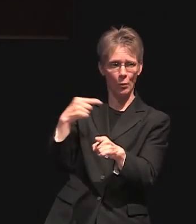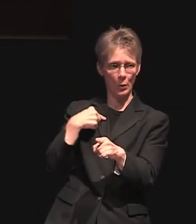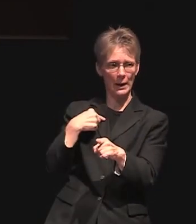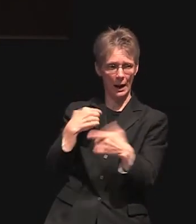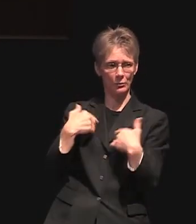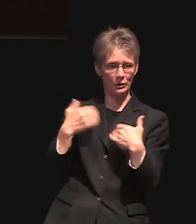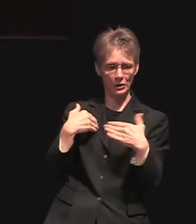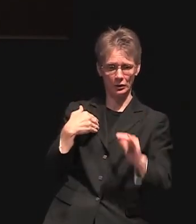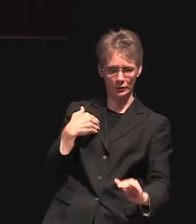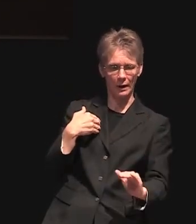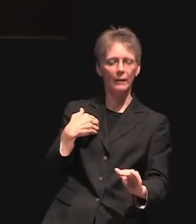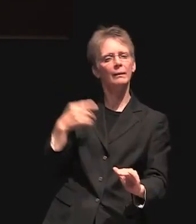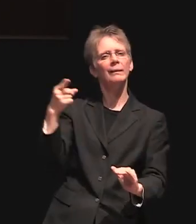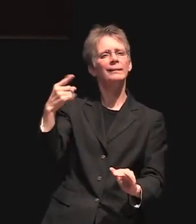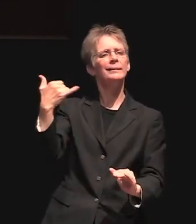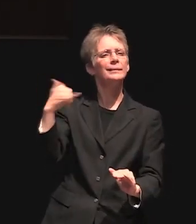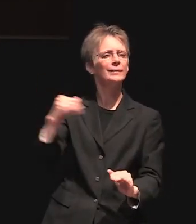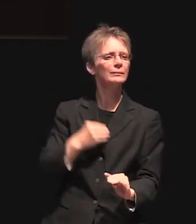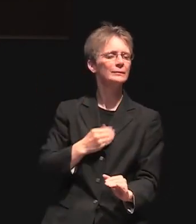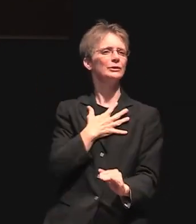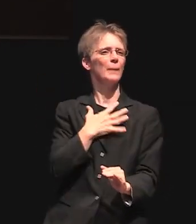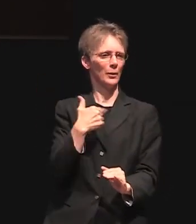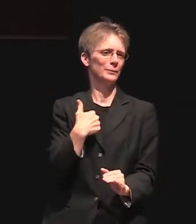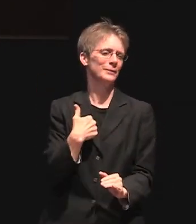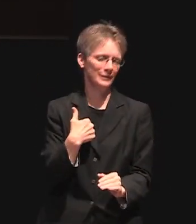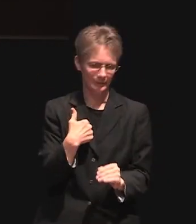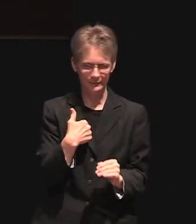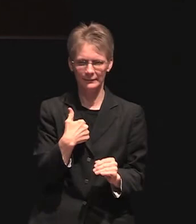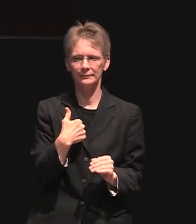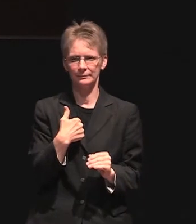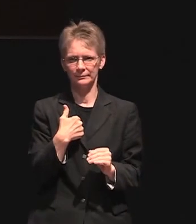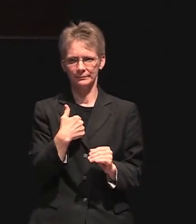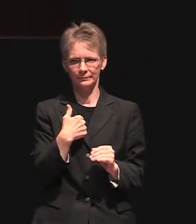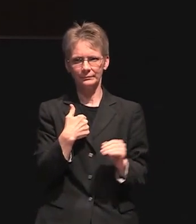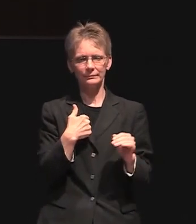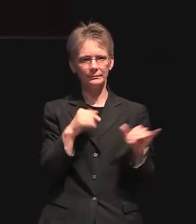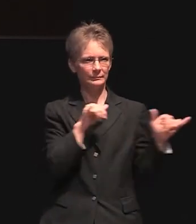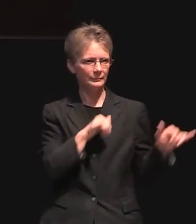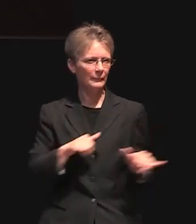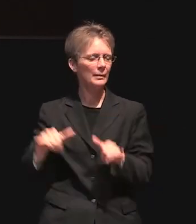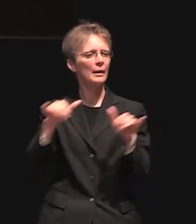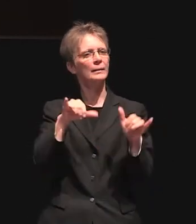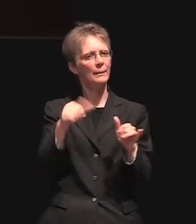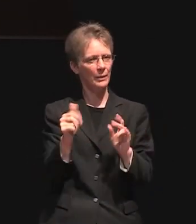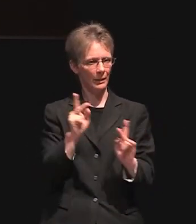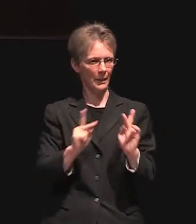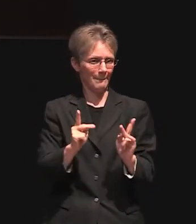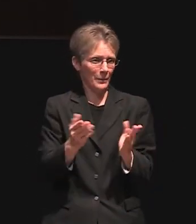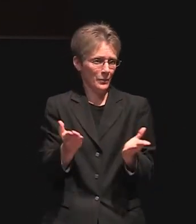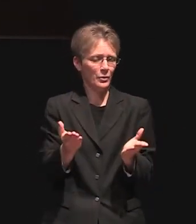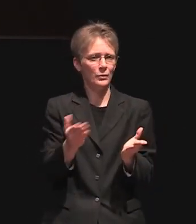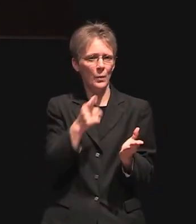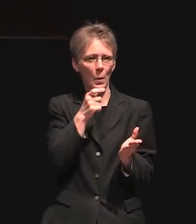as do all of those here in our nation's capital who wish to be part of the larger work of making